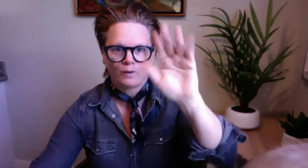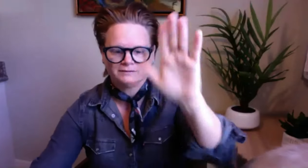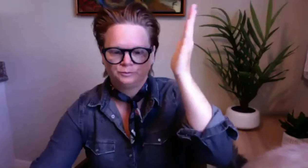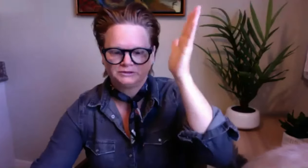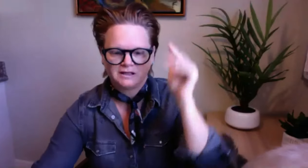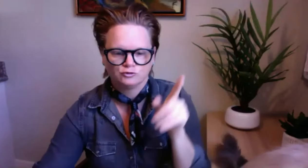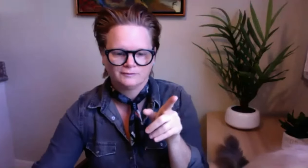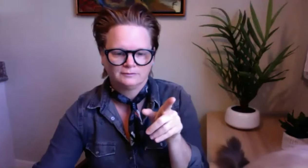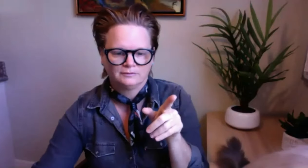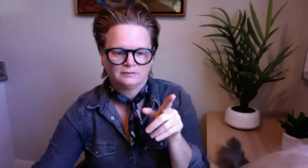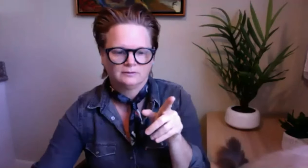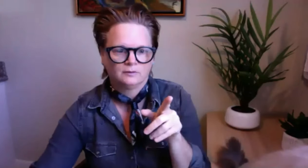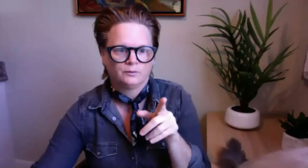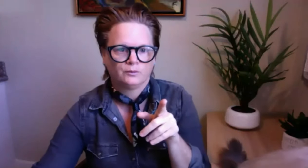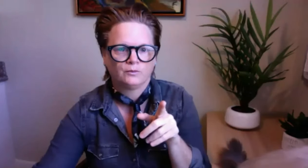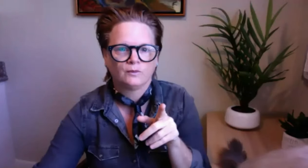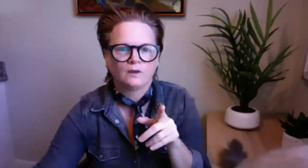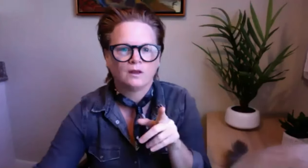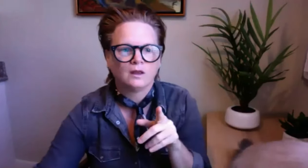chat box that we are good to go